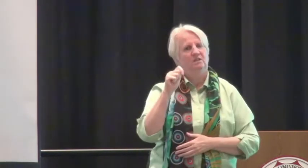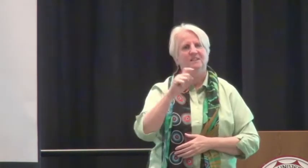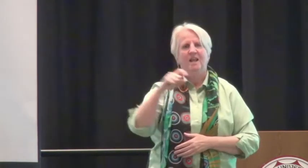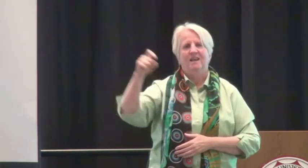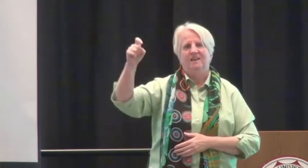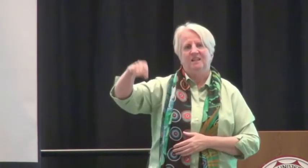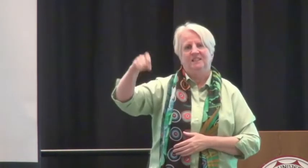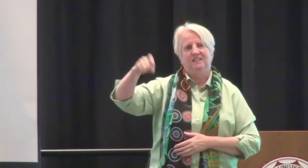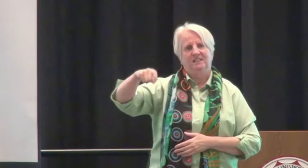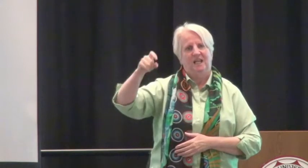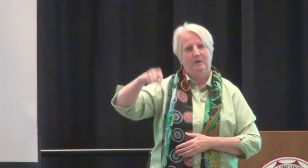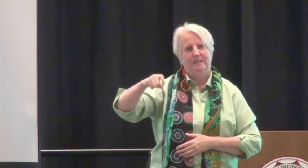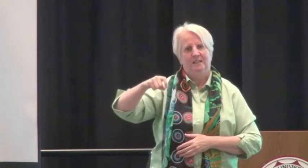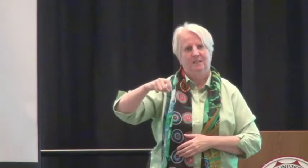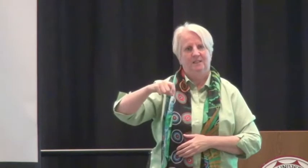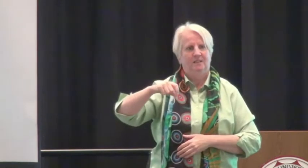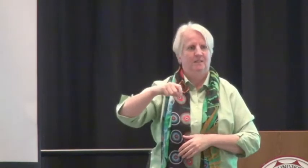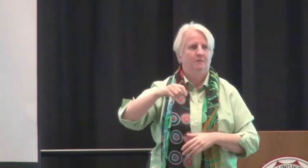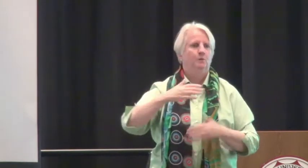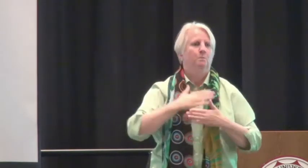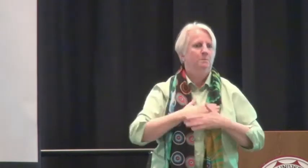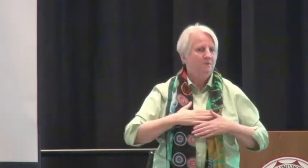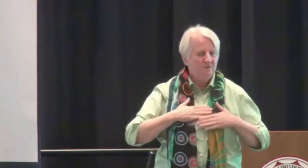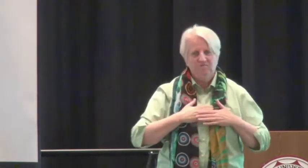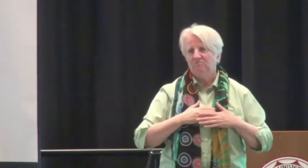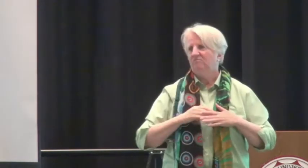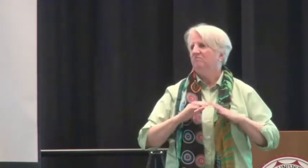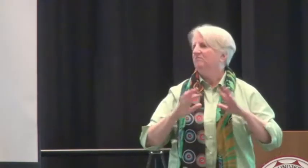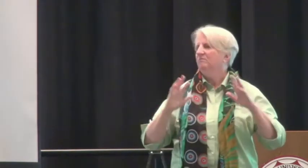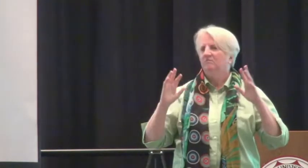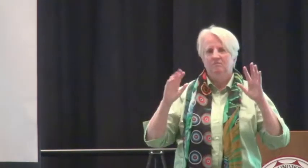have a will. Have a living trust. It is a necessary document.